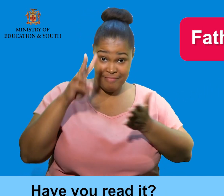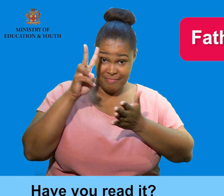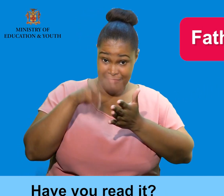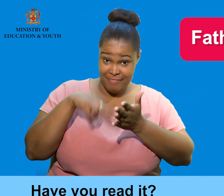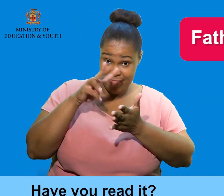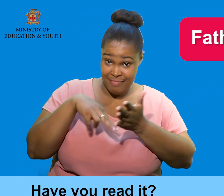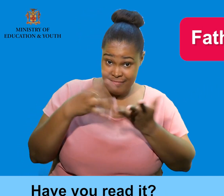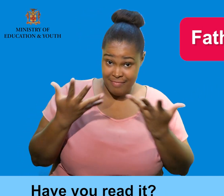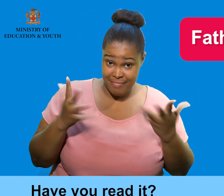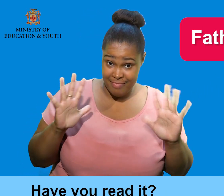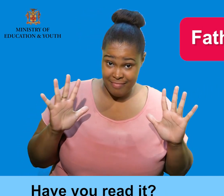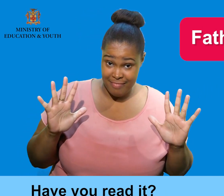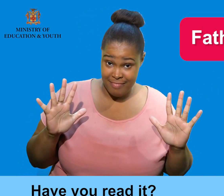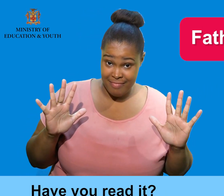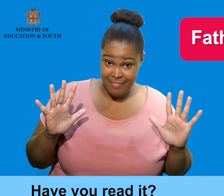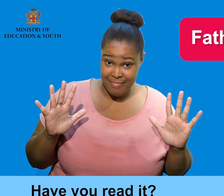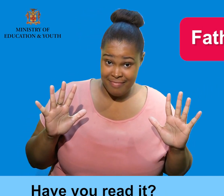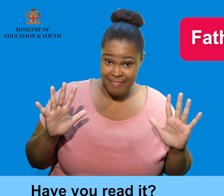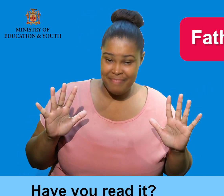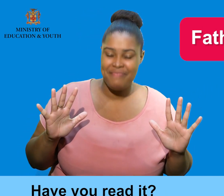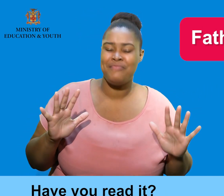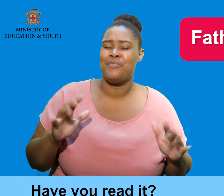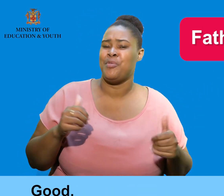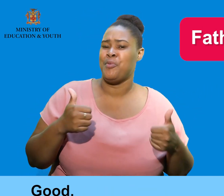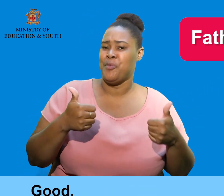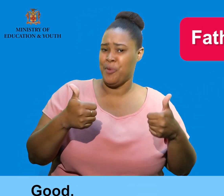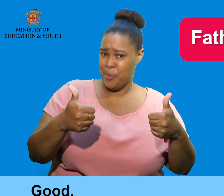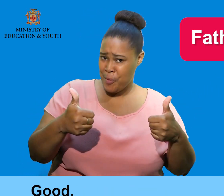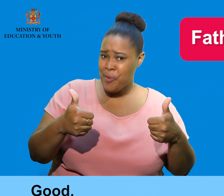Have you read it? Good.